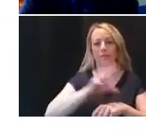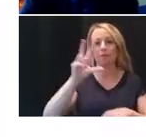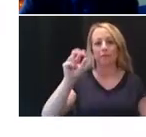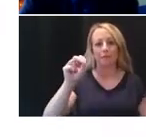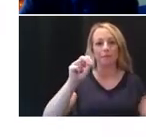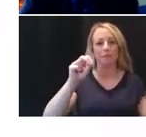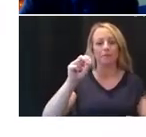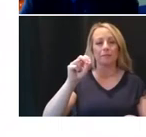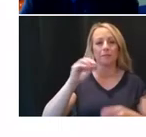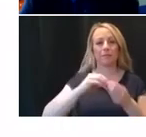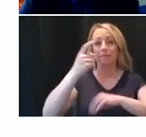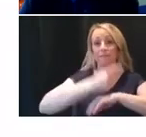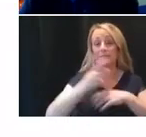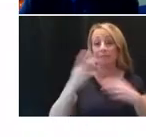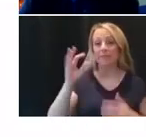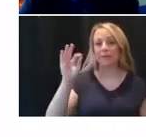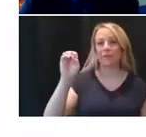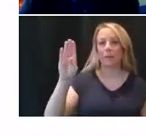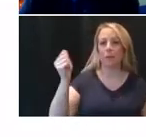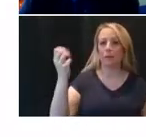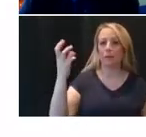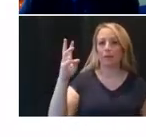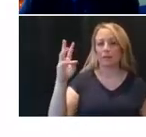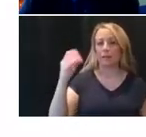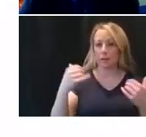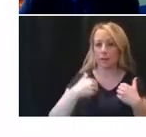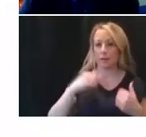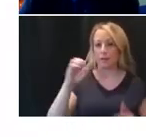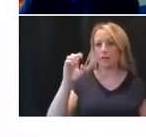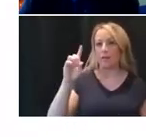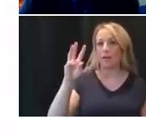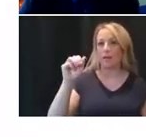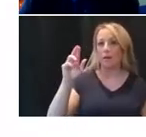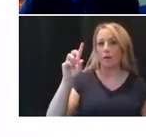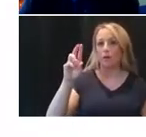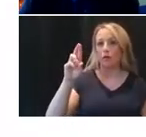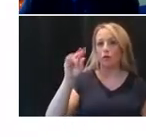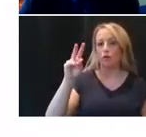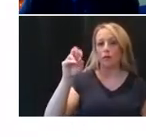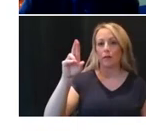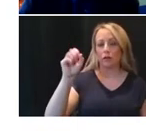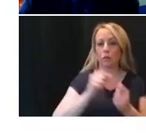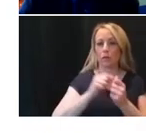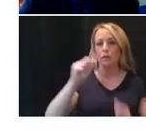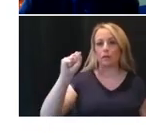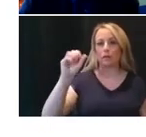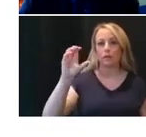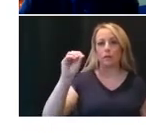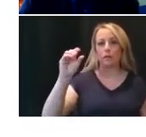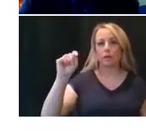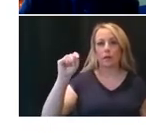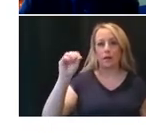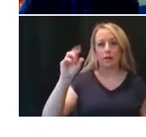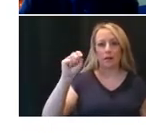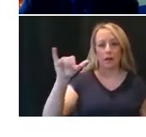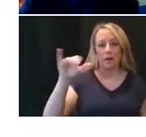16th. Today we have with us Edward Rivers of the Scott County Health Department and Nita Ludwig